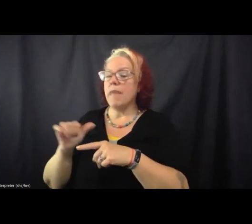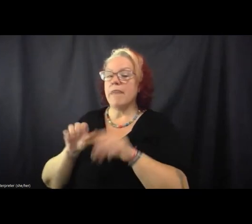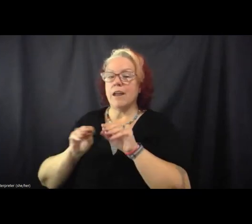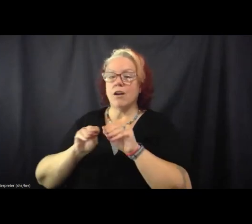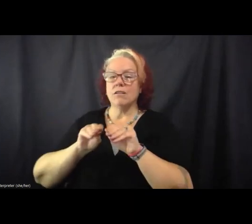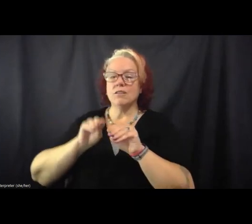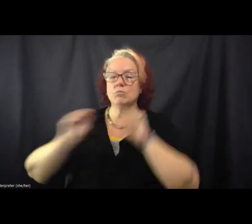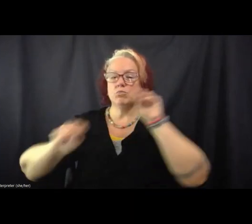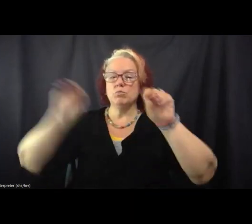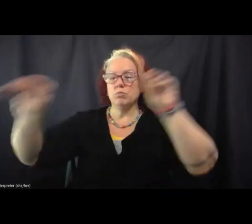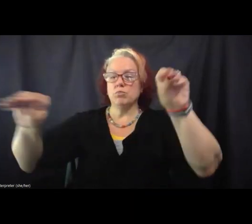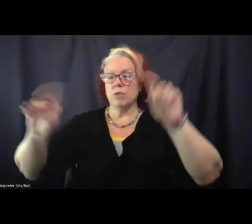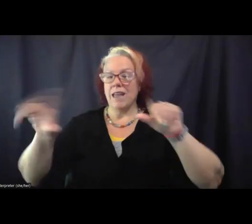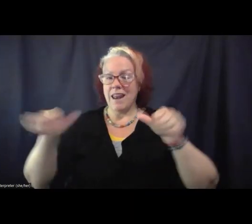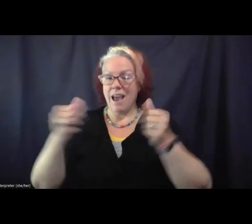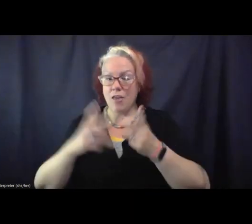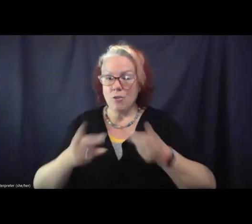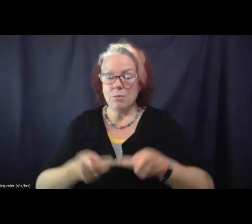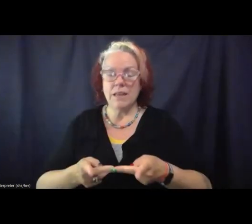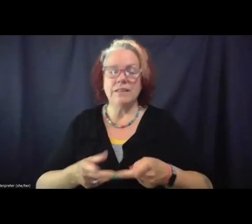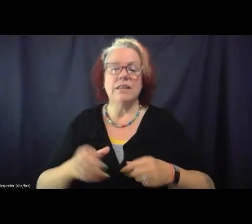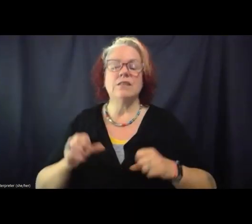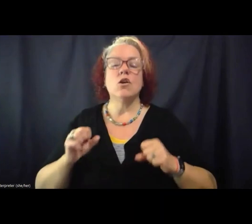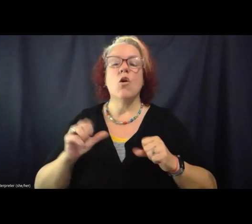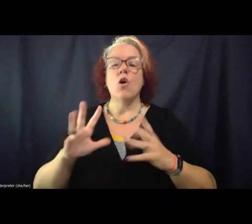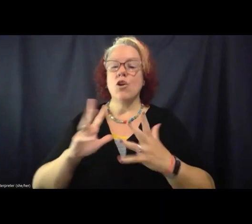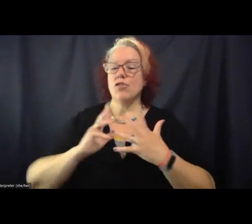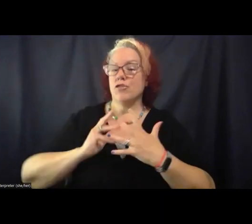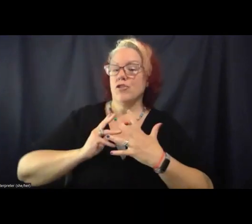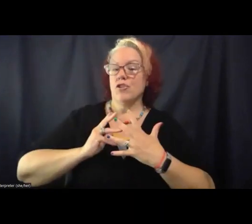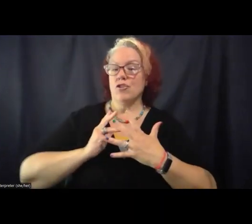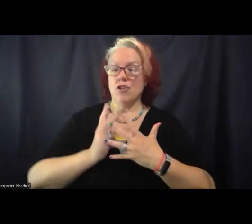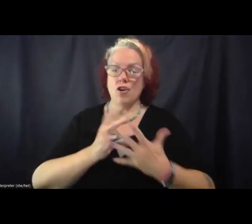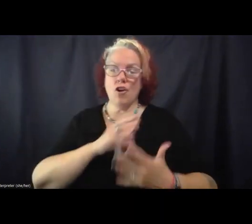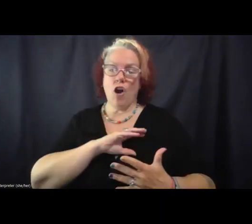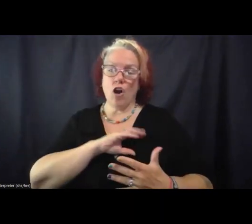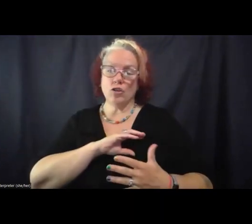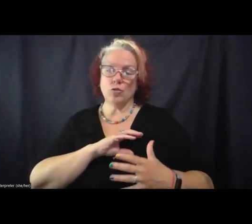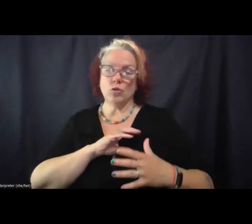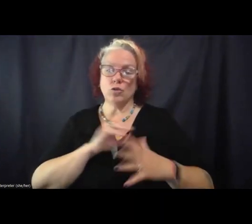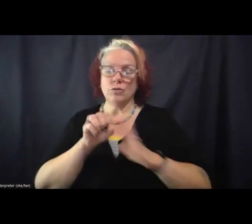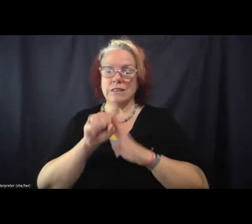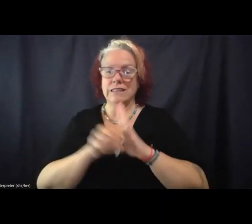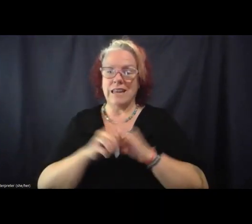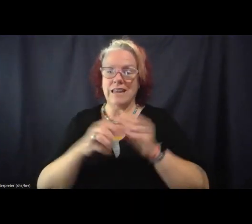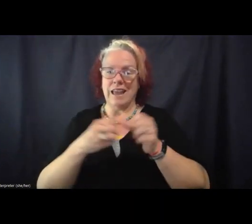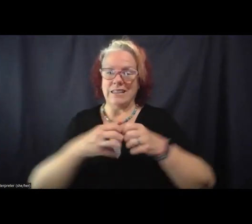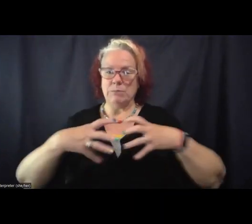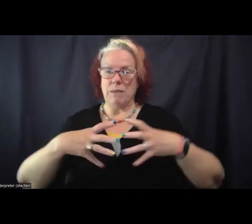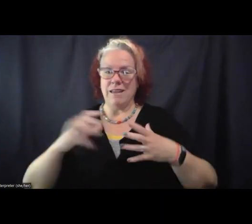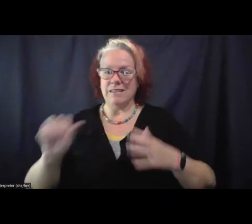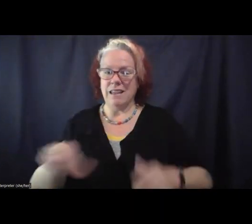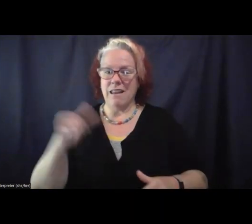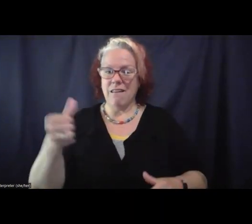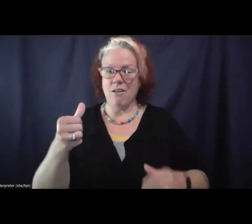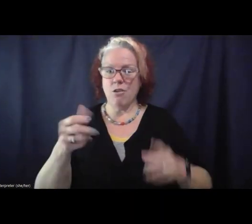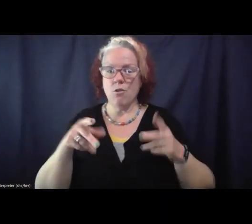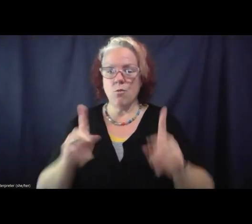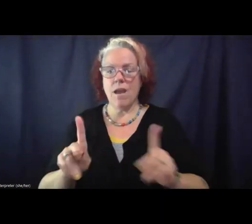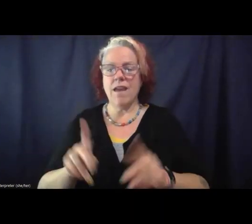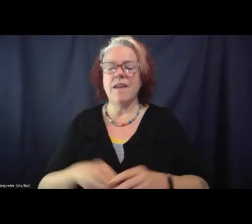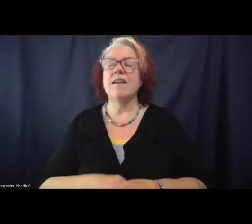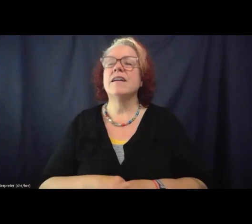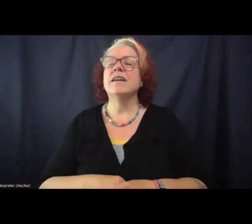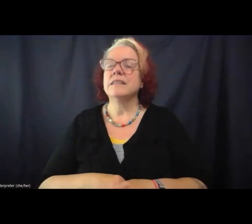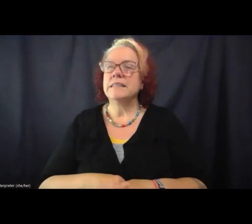different prisons, right? Or the carceral state expands in some other, at some other scale or in some other place. You know, to me,